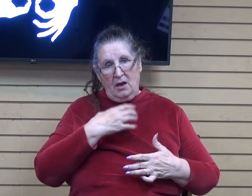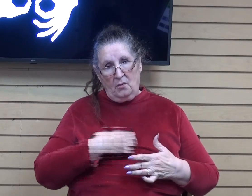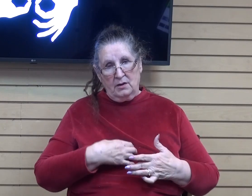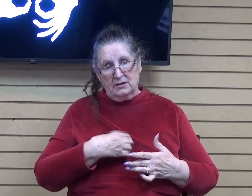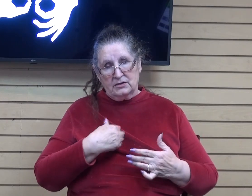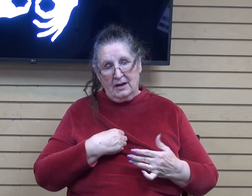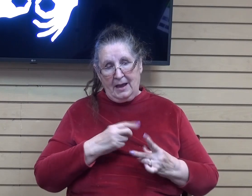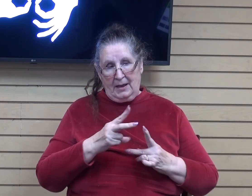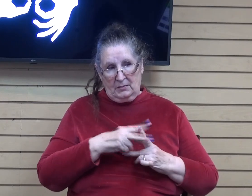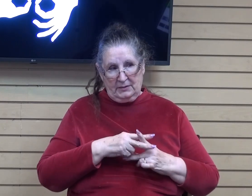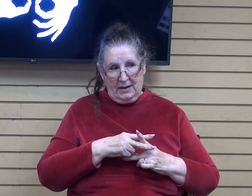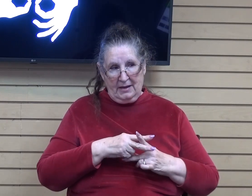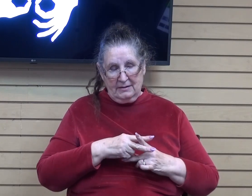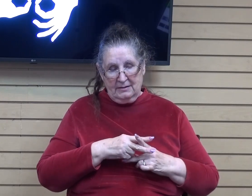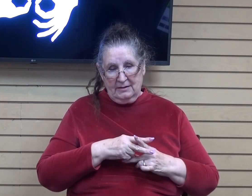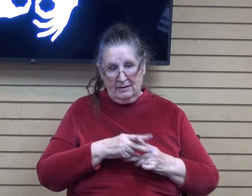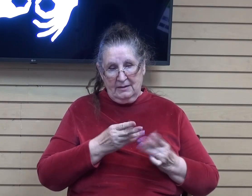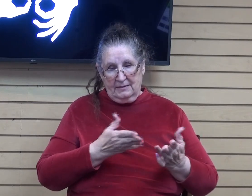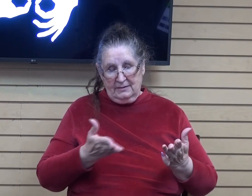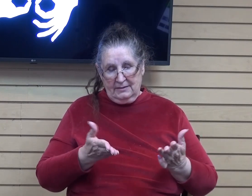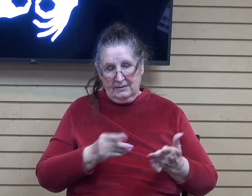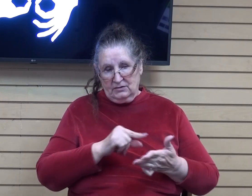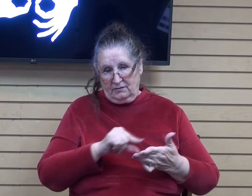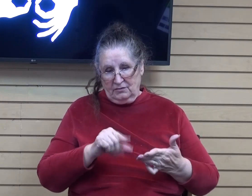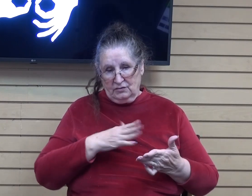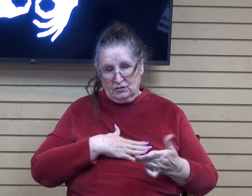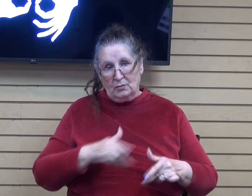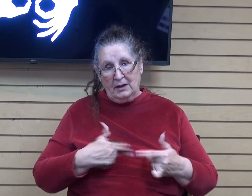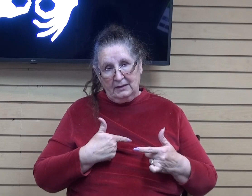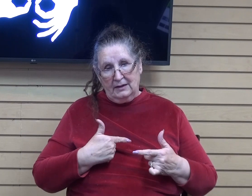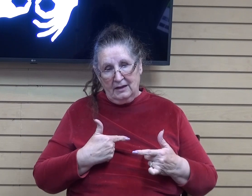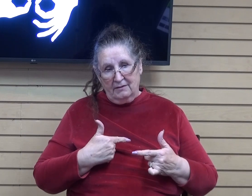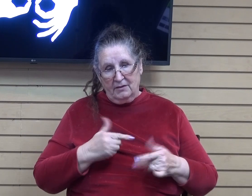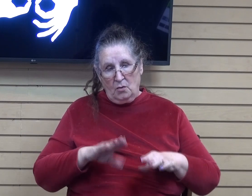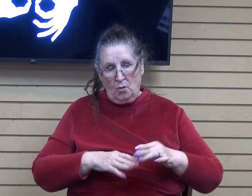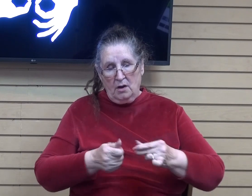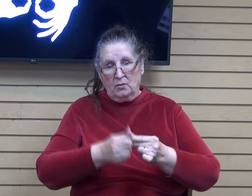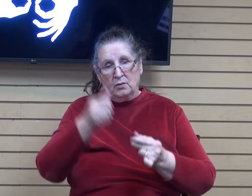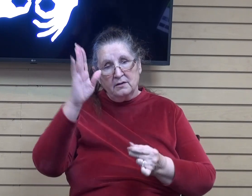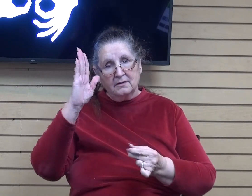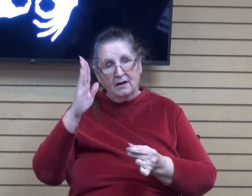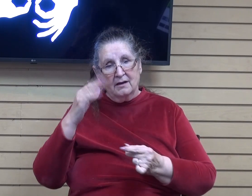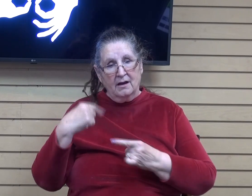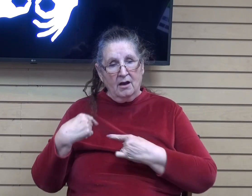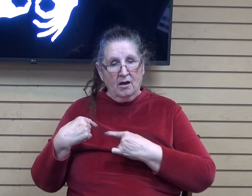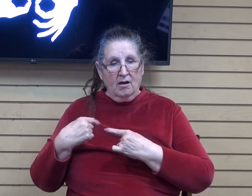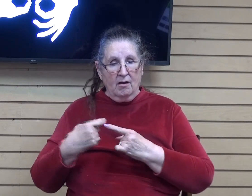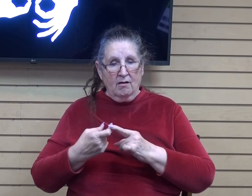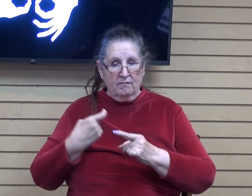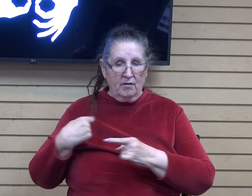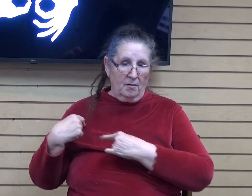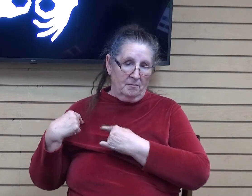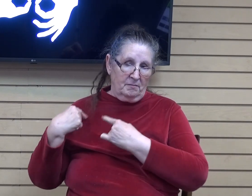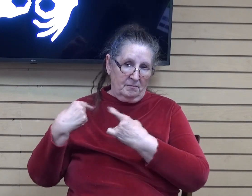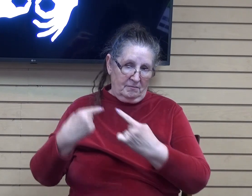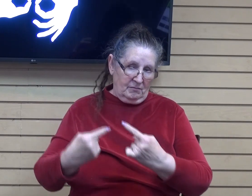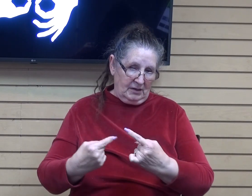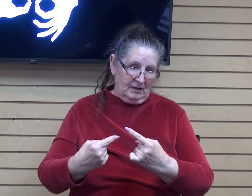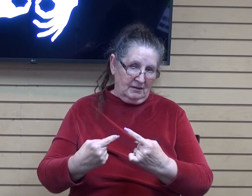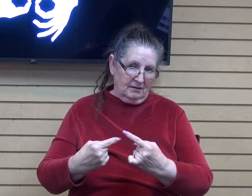um this verse to my life and walk with god from the very beginning to help me to be able